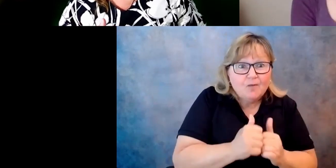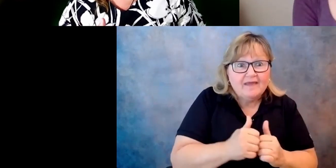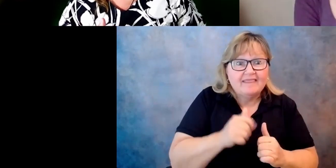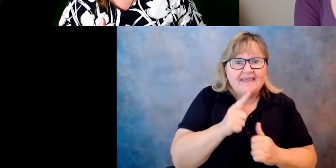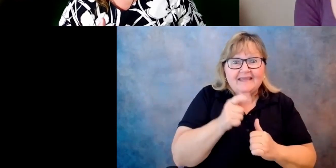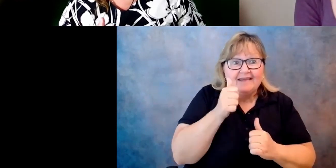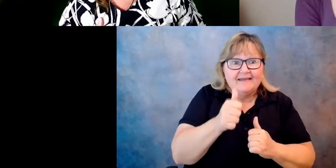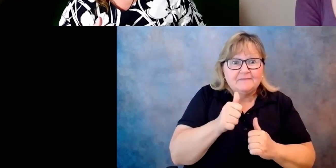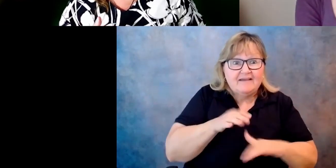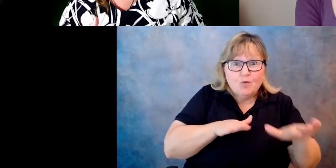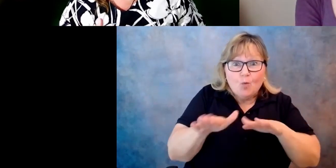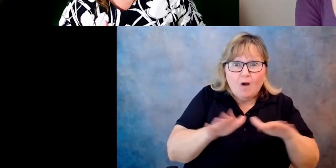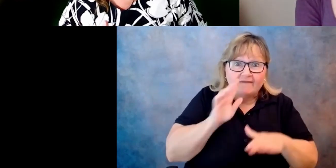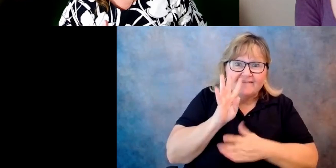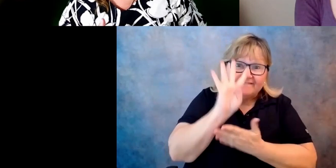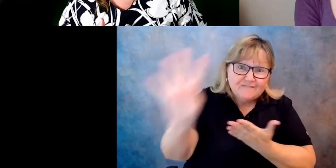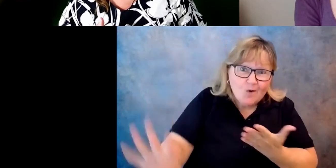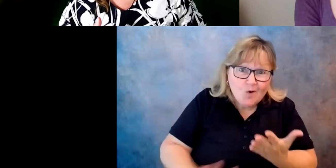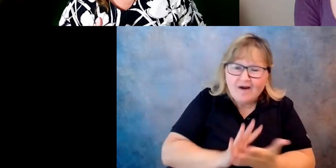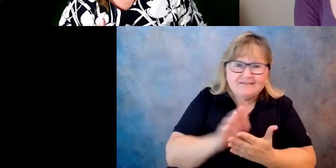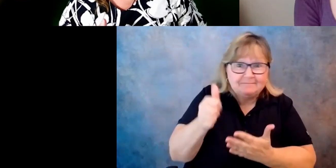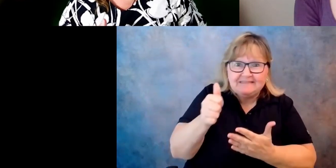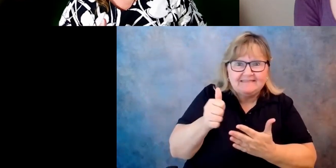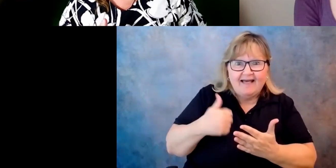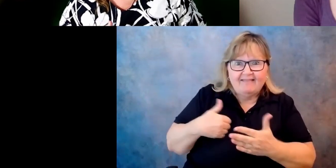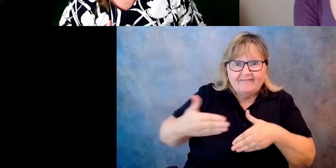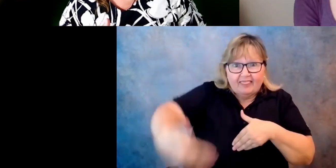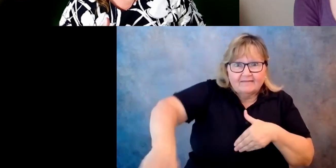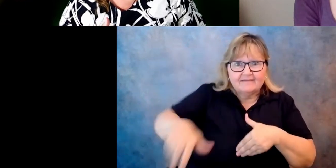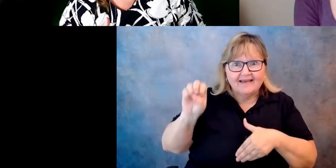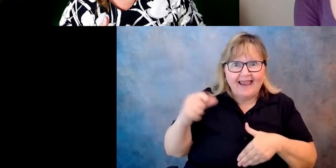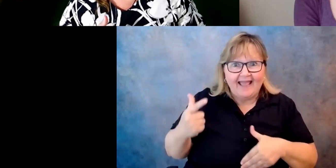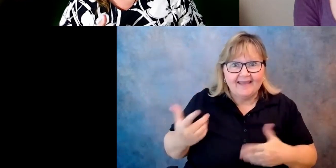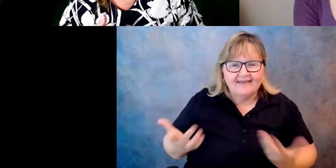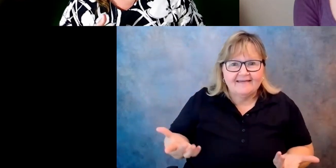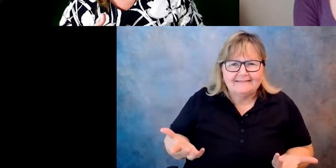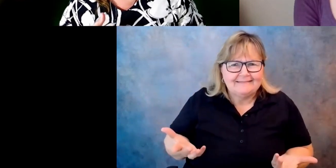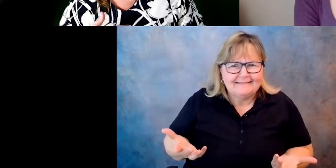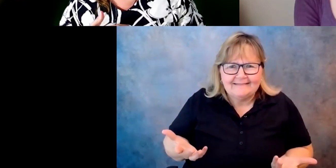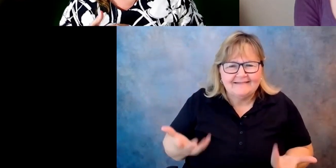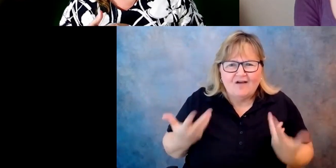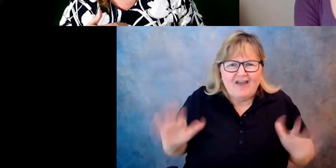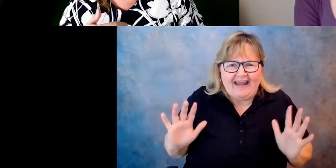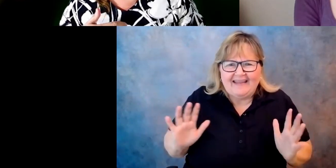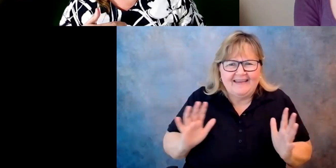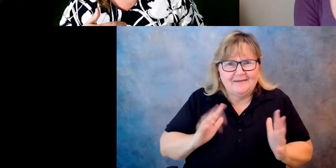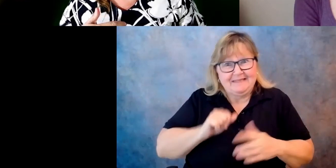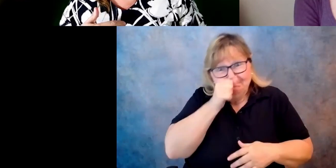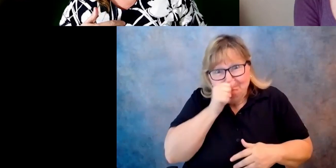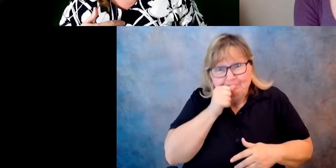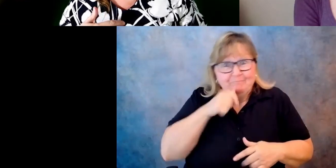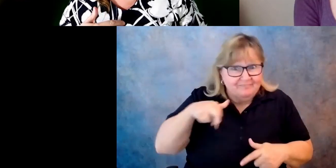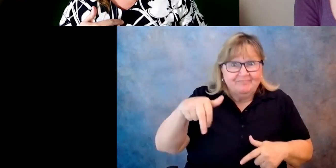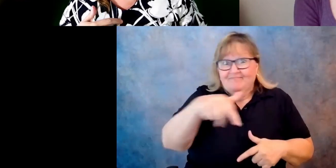pain. He walked around for four hours. So, um, you know, that's just another, another story. Um, they all,